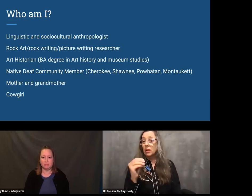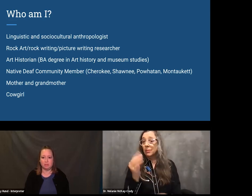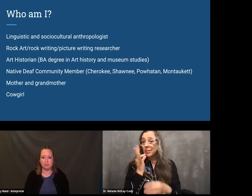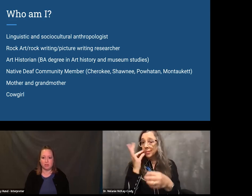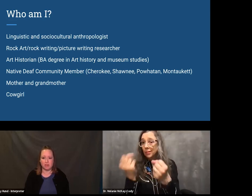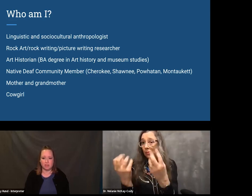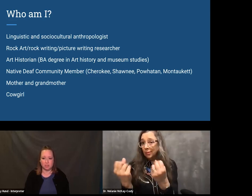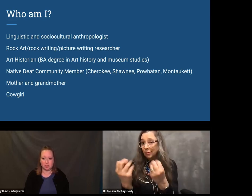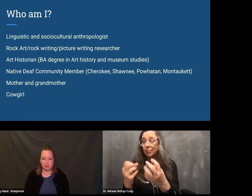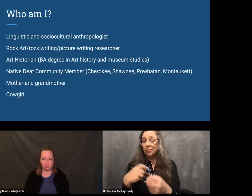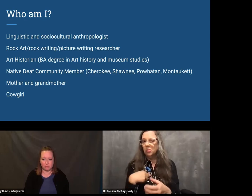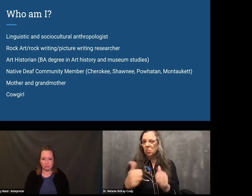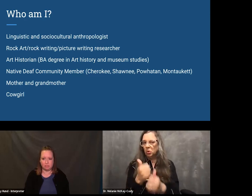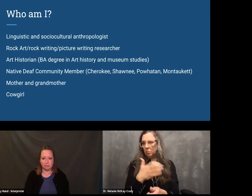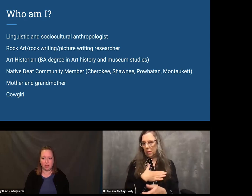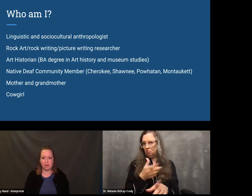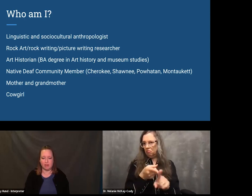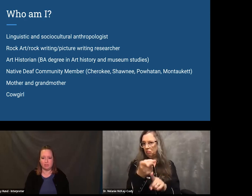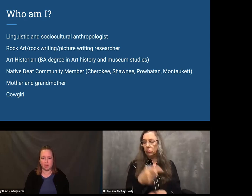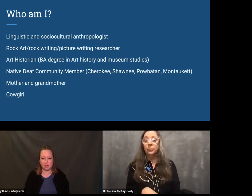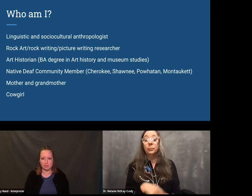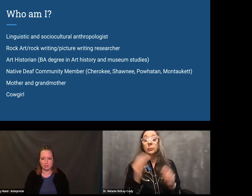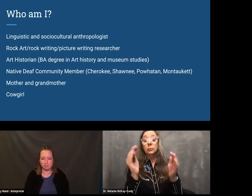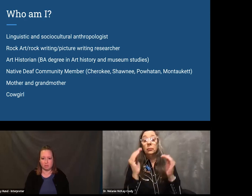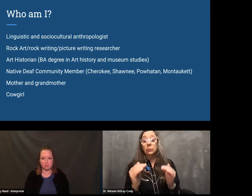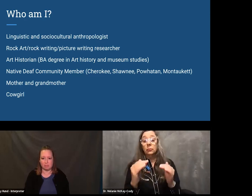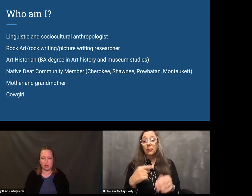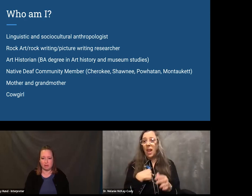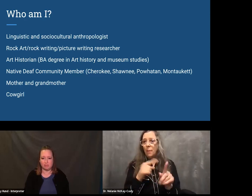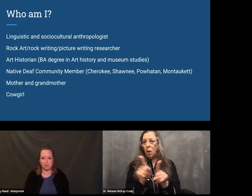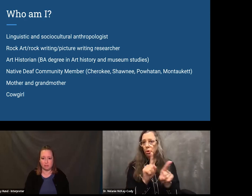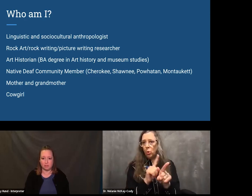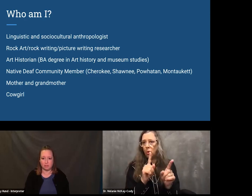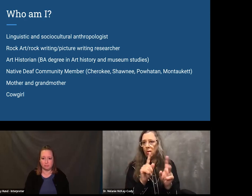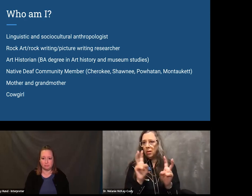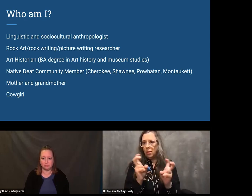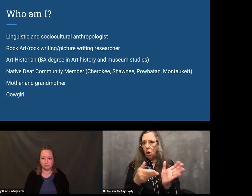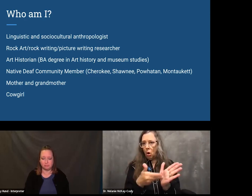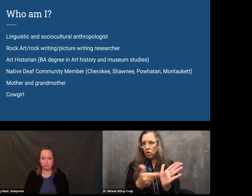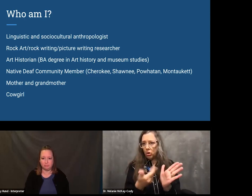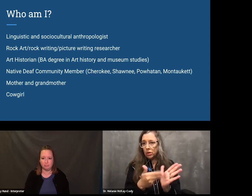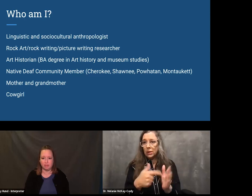I typically study indigenous deaf people and native signs. Those are my primary fields.